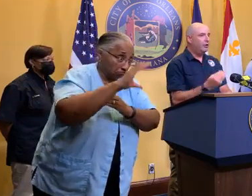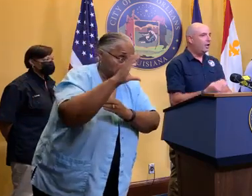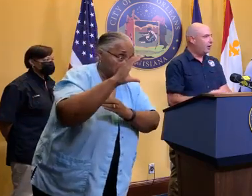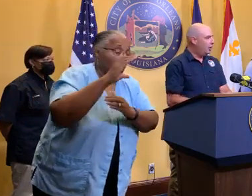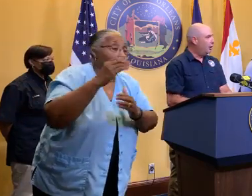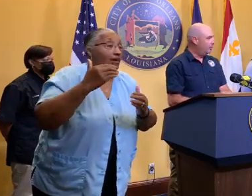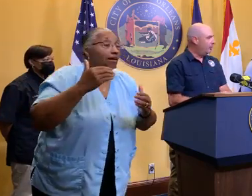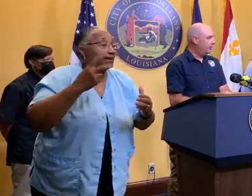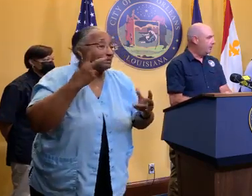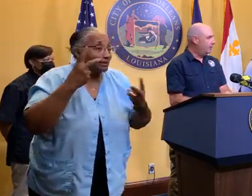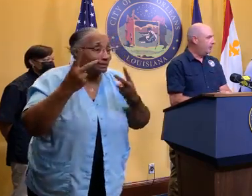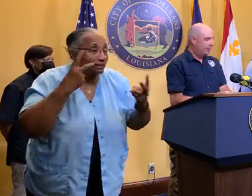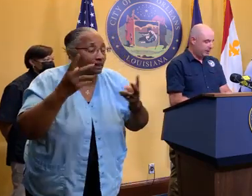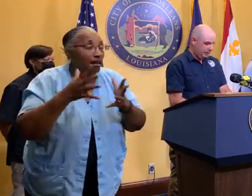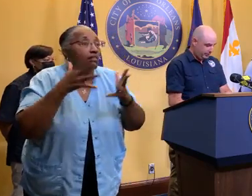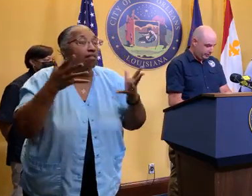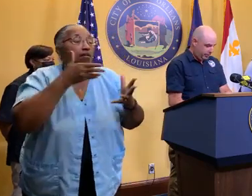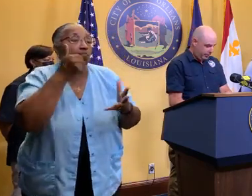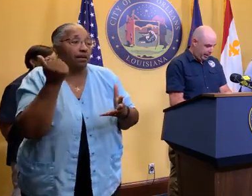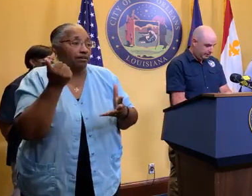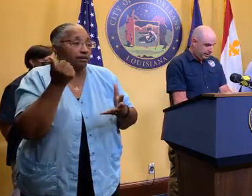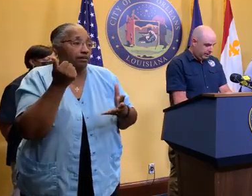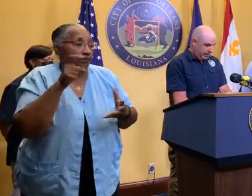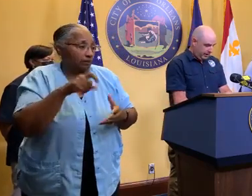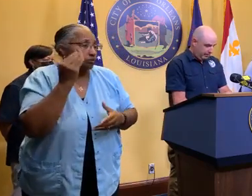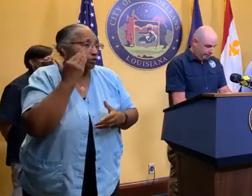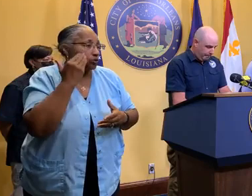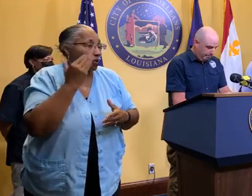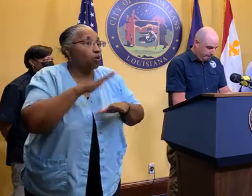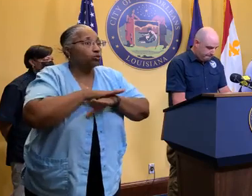there's still a lot of unknowns out there, and the public needs to know that.